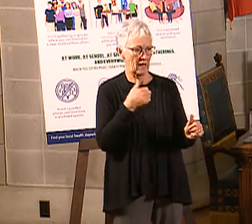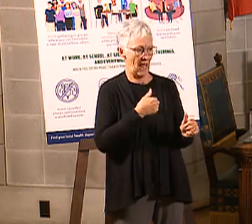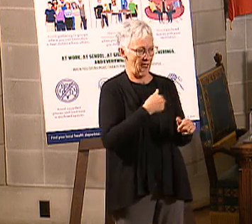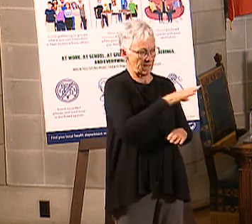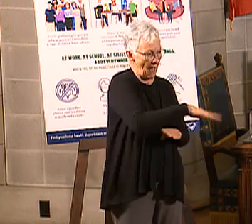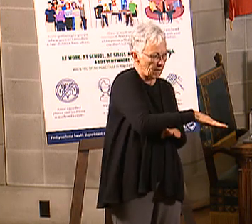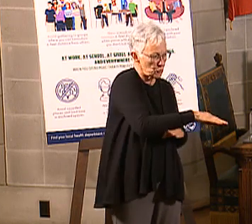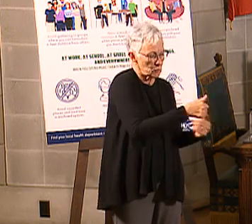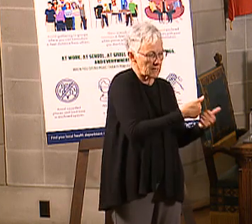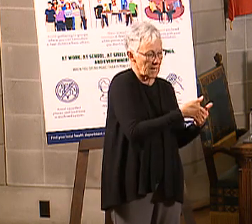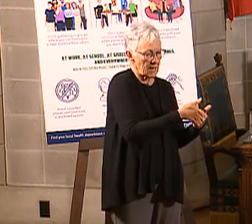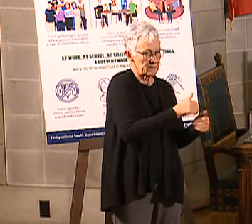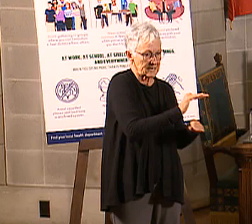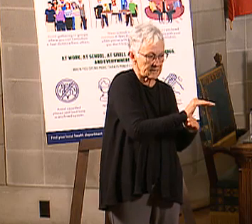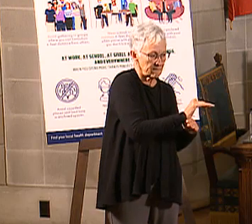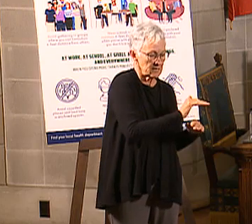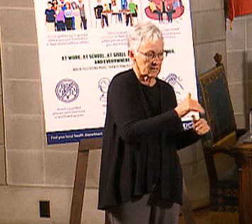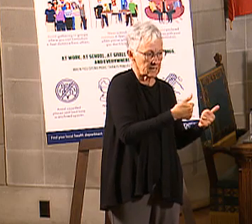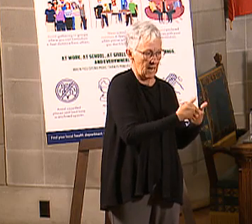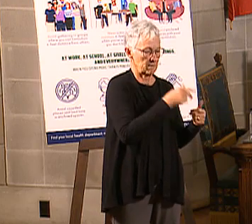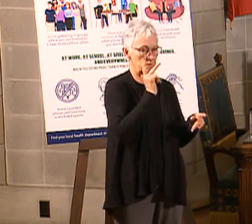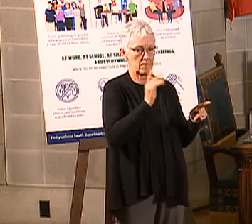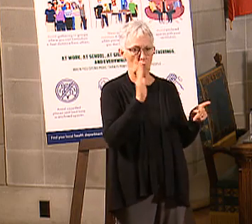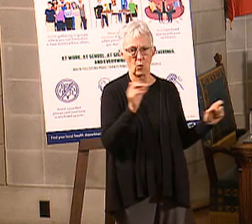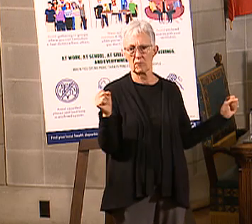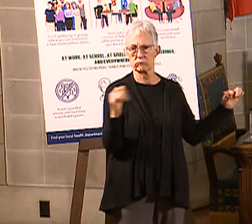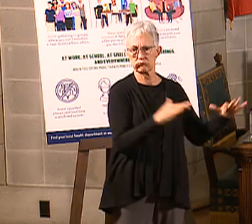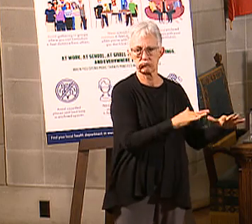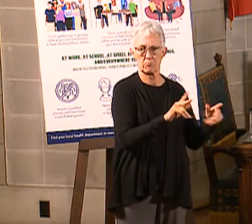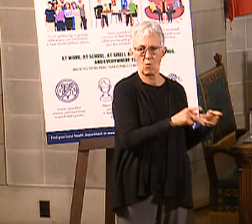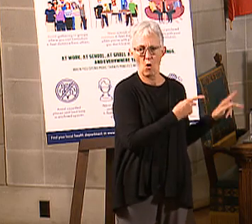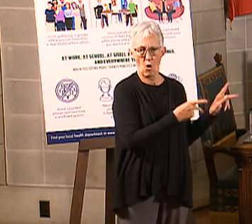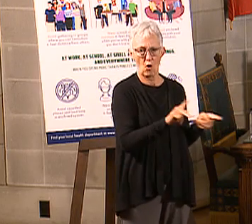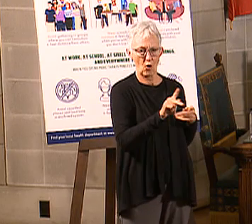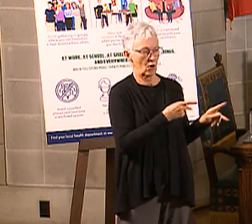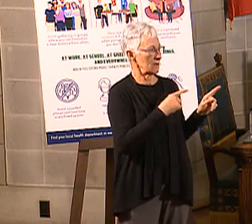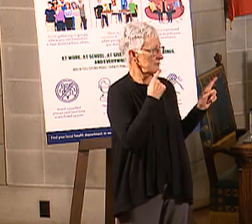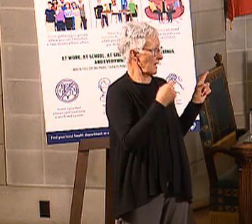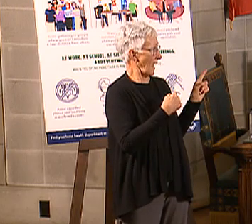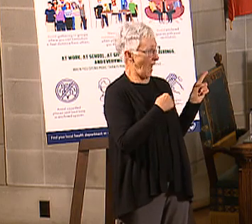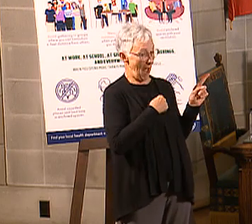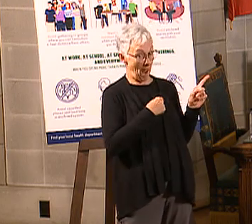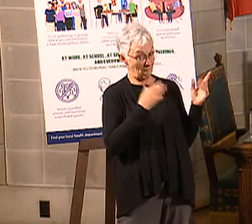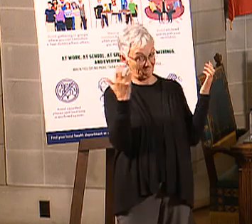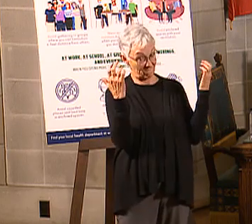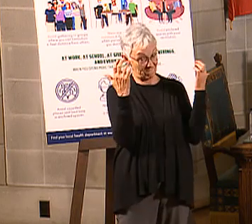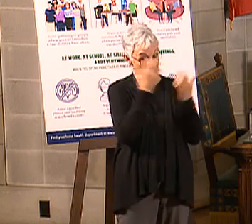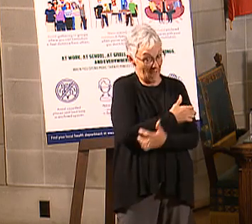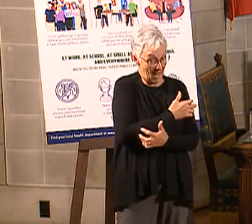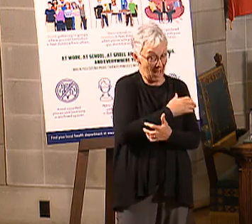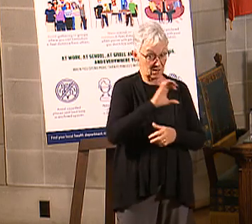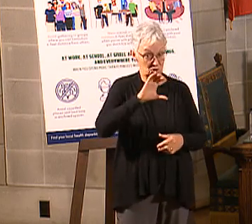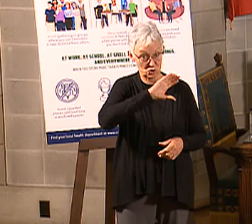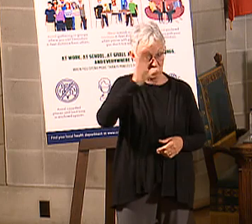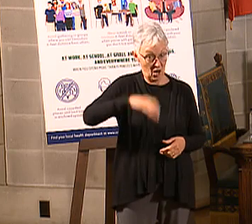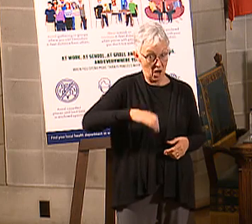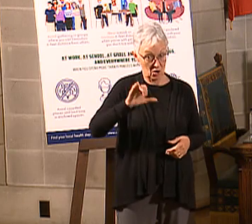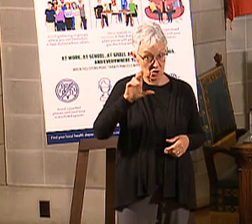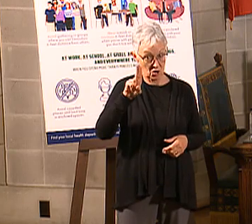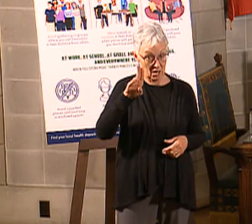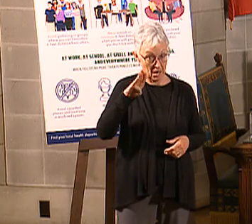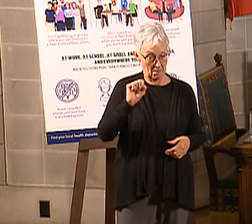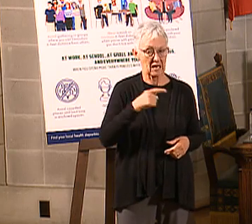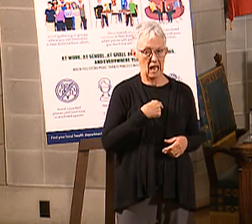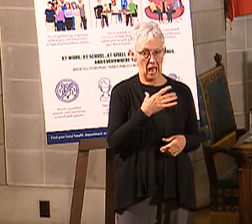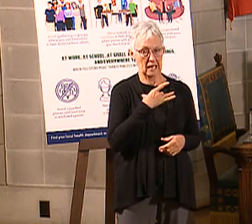I had not seen that story. But, you know, I'm a Chicago Cubs fan, so I'm a big fan of daytime baseball. So, and frankly, I personally like